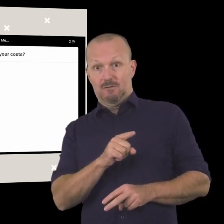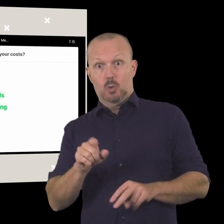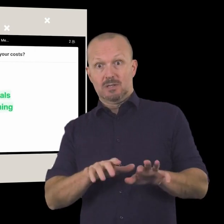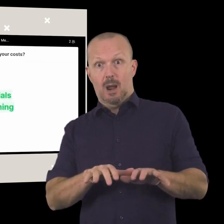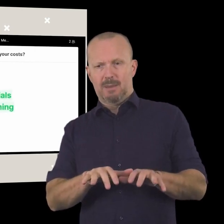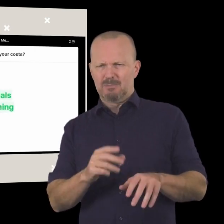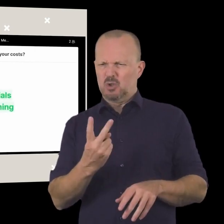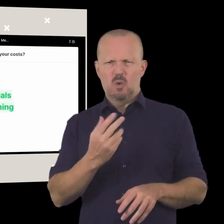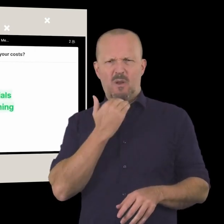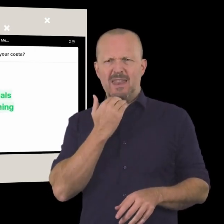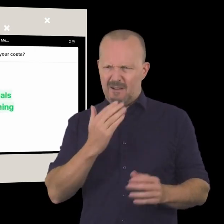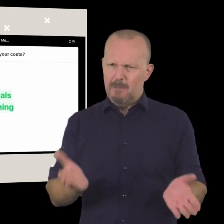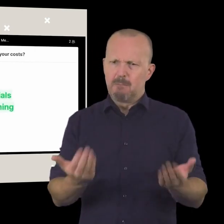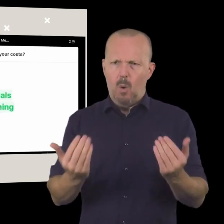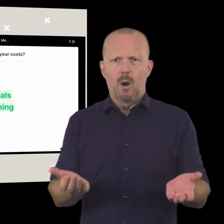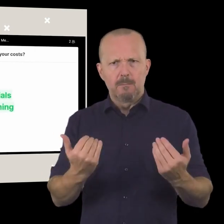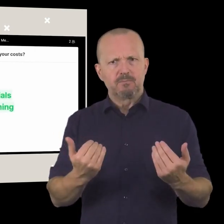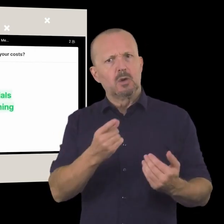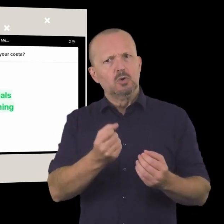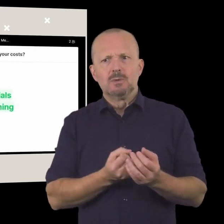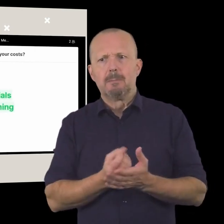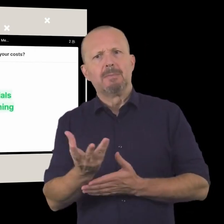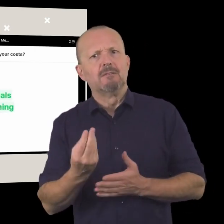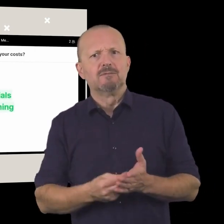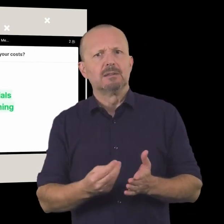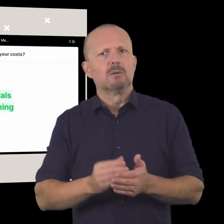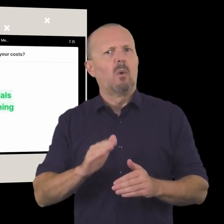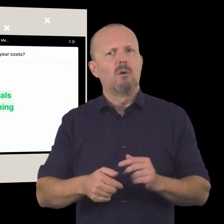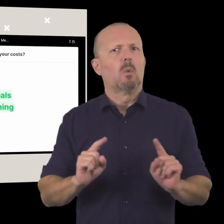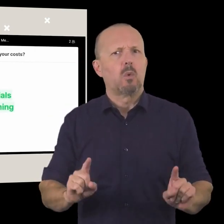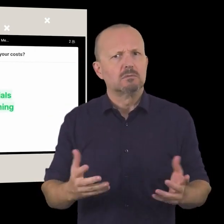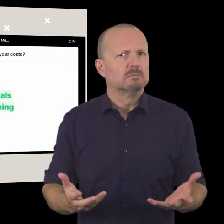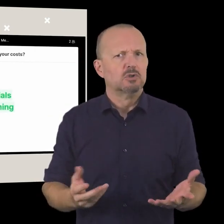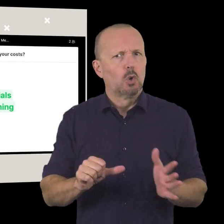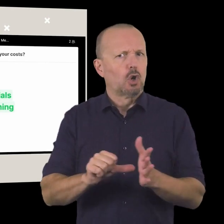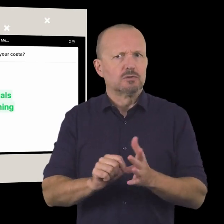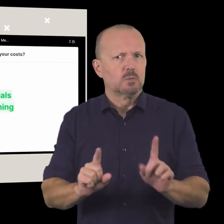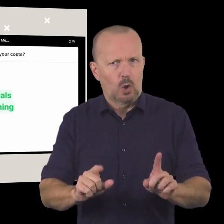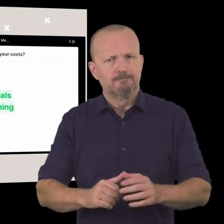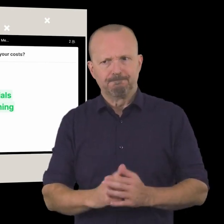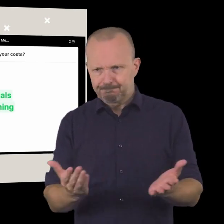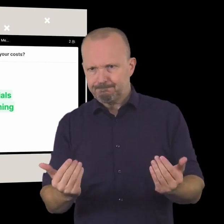now so i'd love for more of you to share so what do you spend your funds on what are your costs